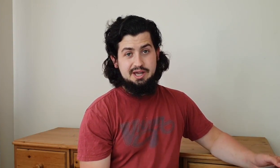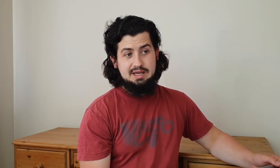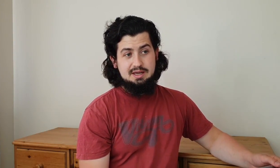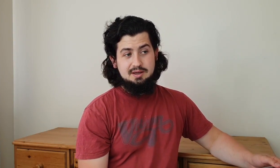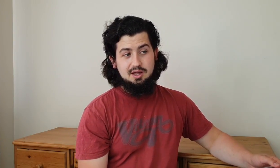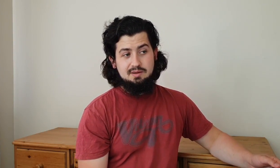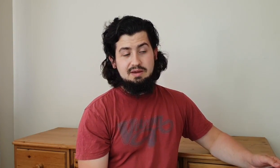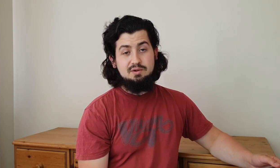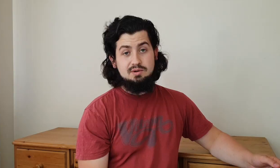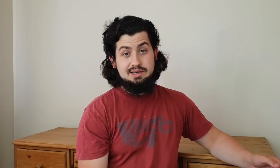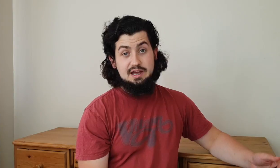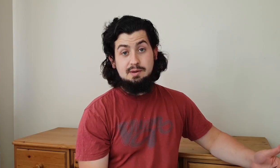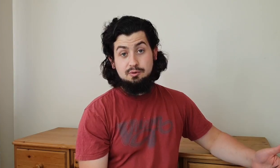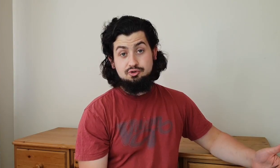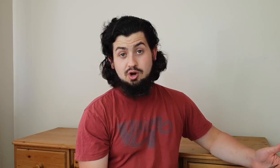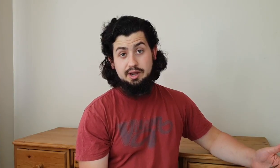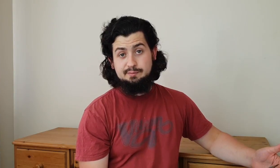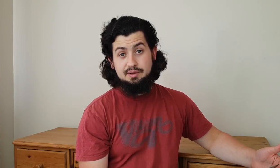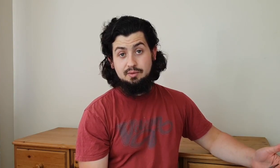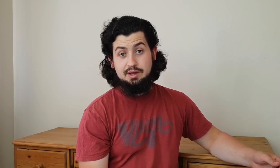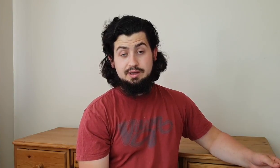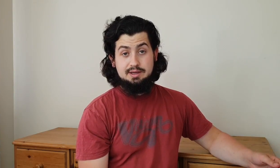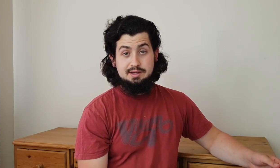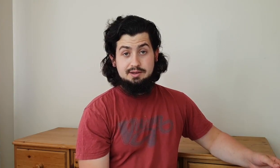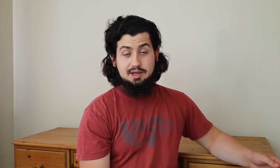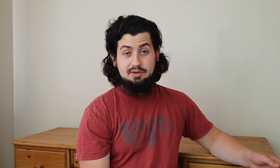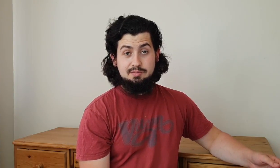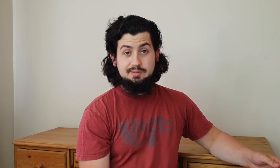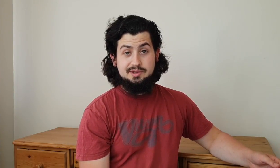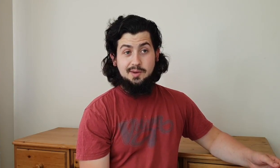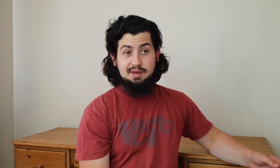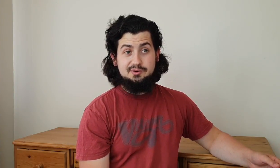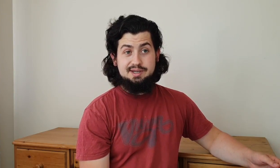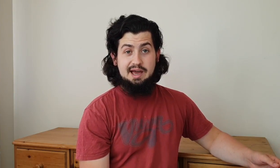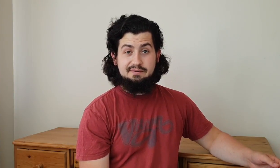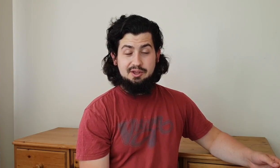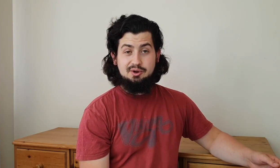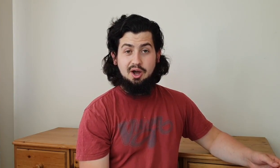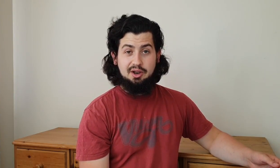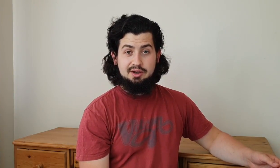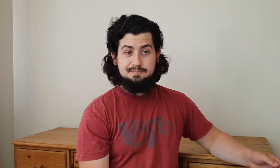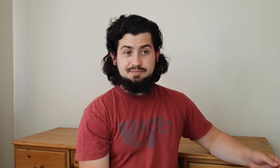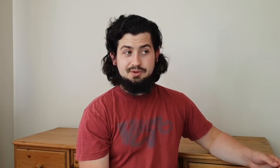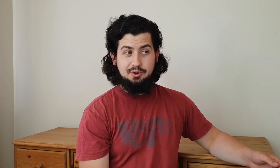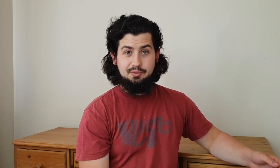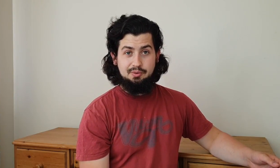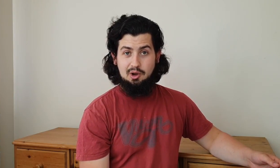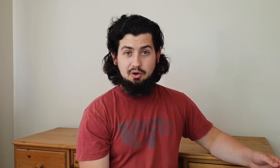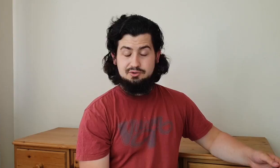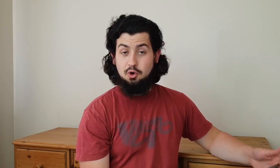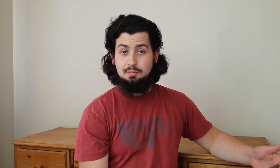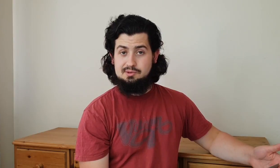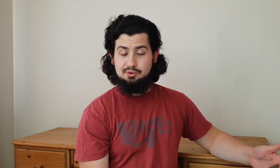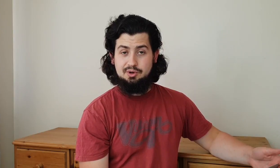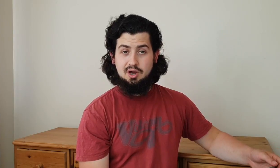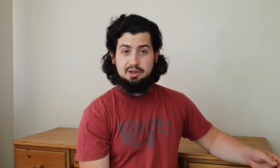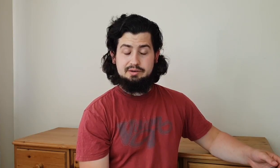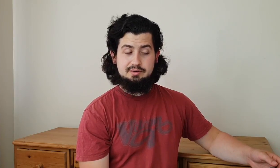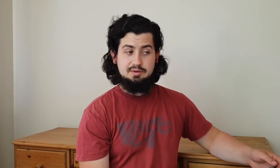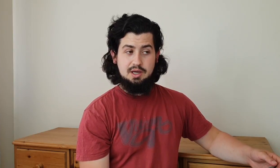um if you're deaf people can drive by the way like i think people assume that if you're deaf then you can't do a lot of jobs or you can't um